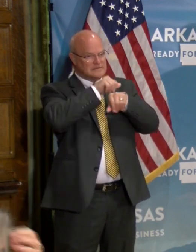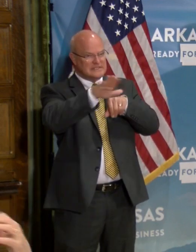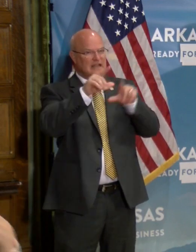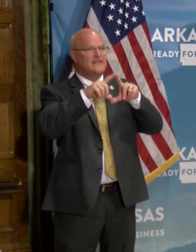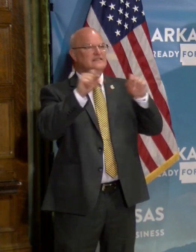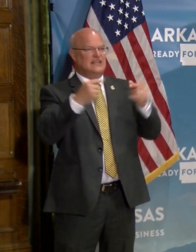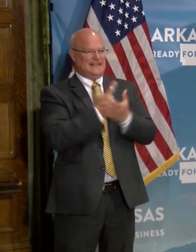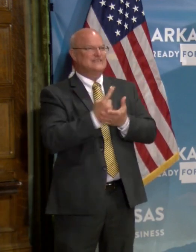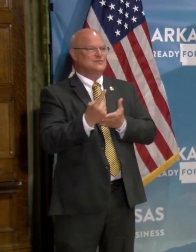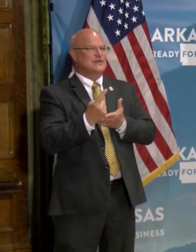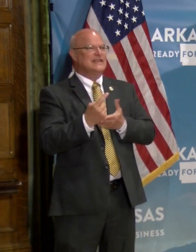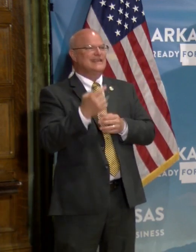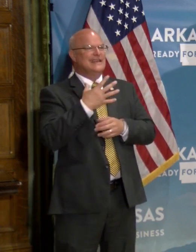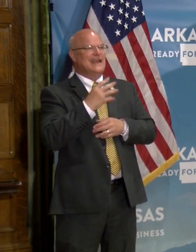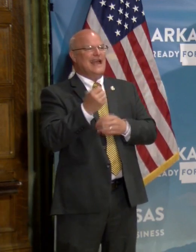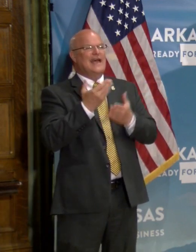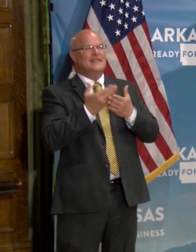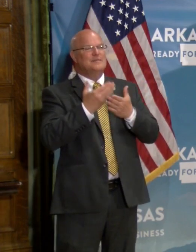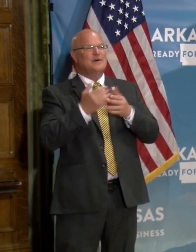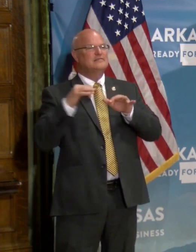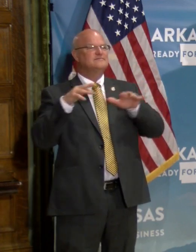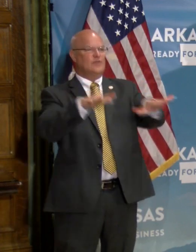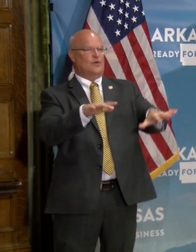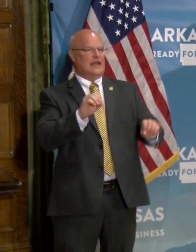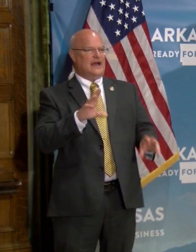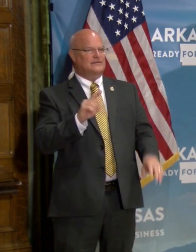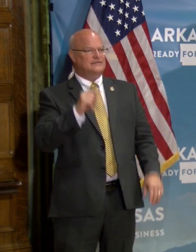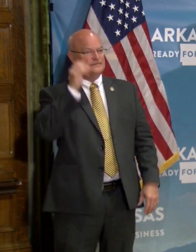uh, the checks this week and, and the money is flowing.